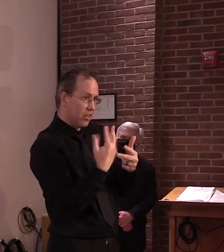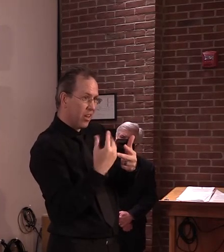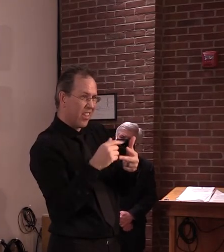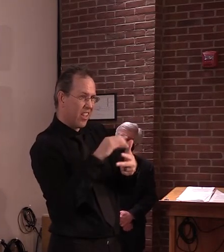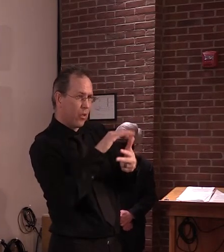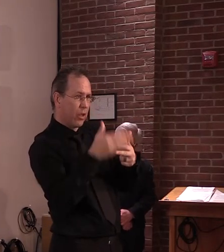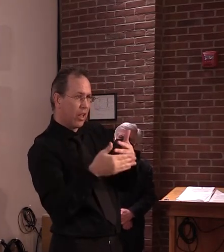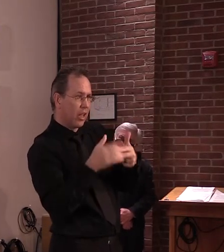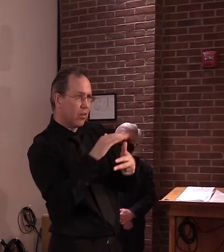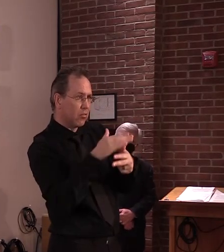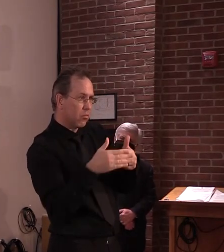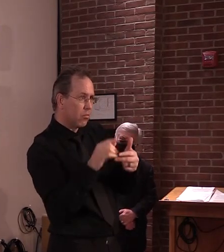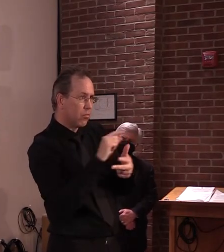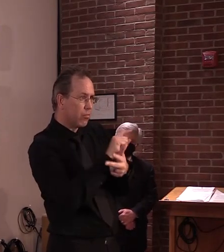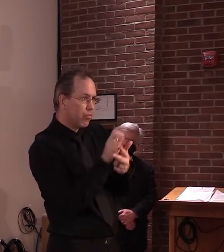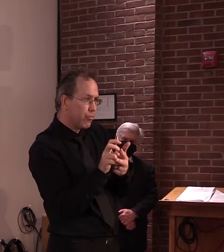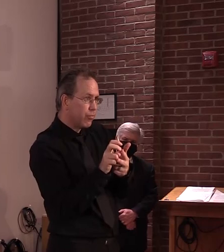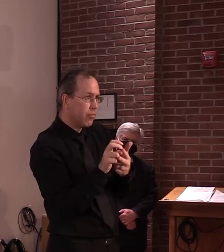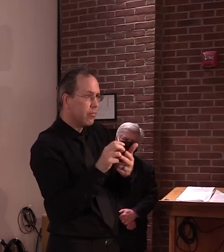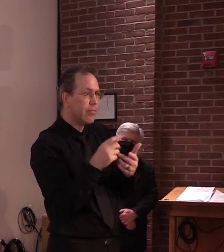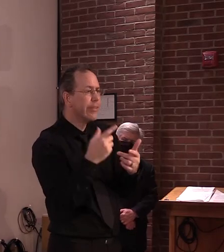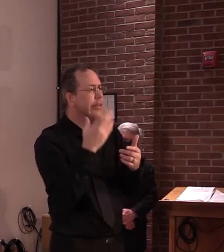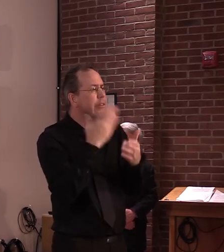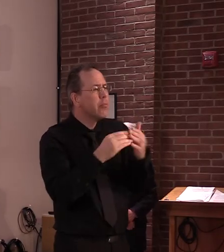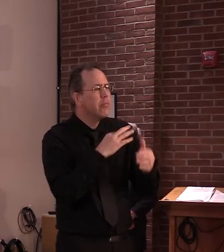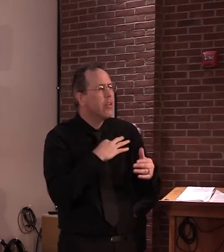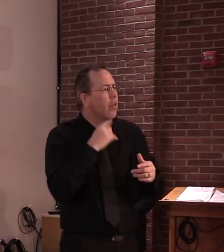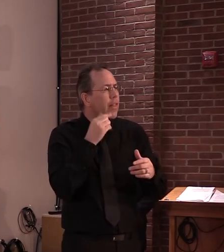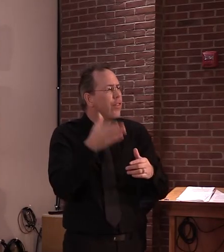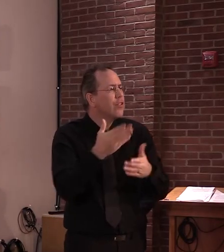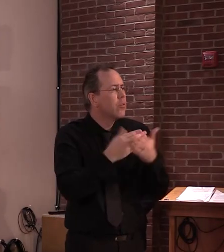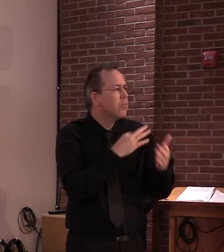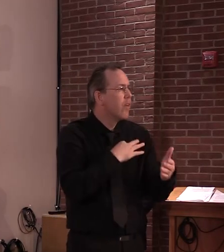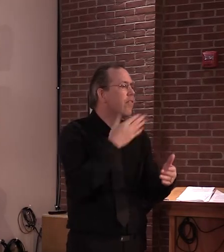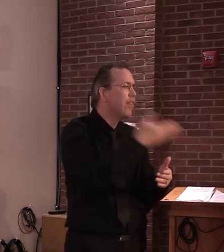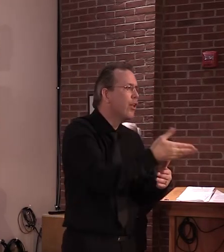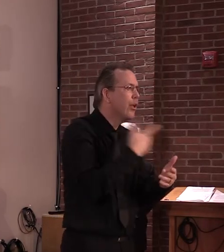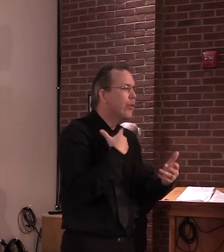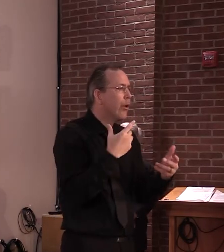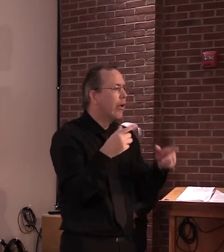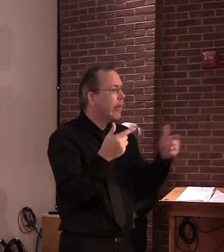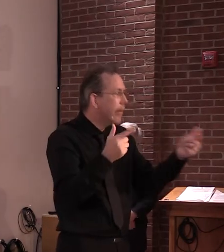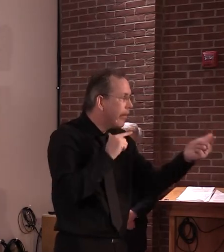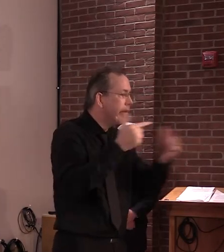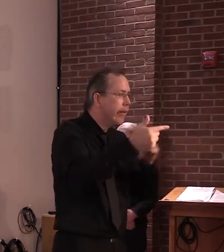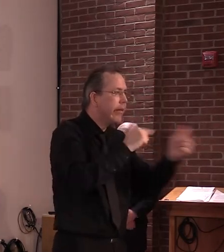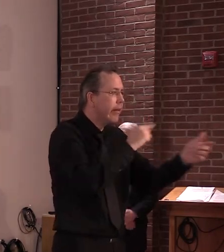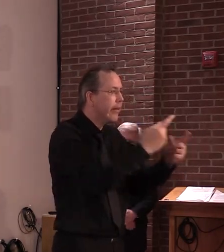the staff are there every day. Yeah, of course. Honey, thank you.